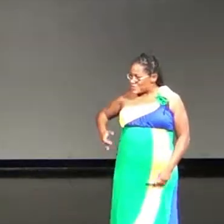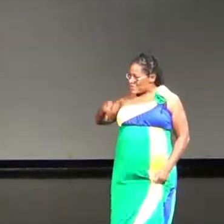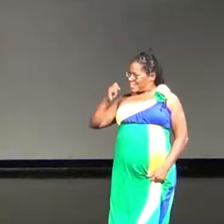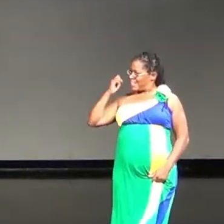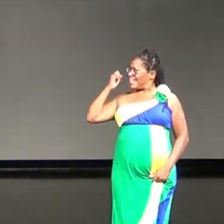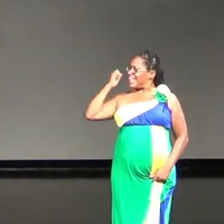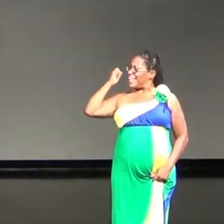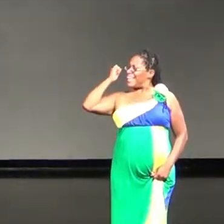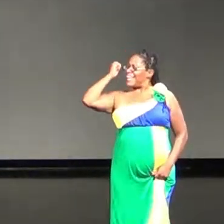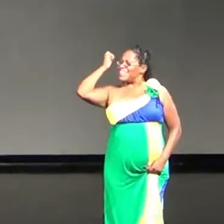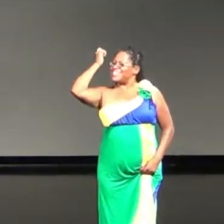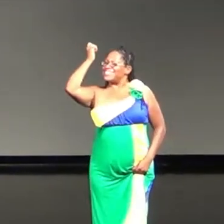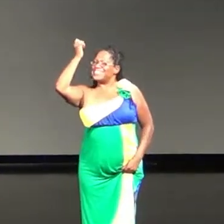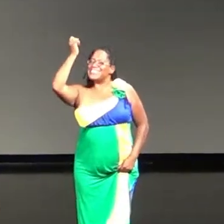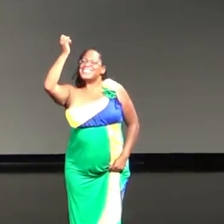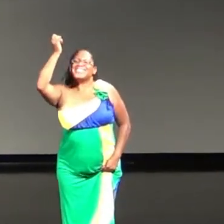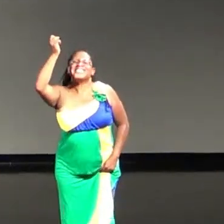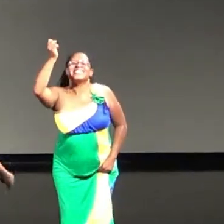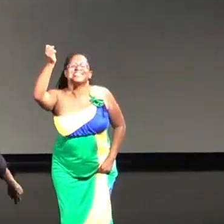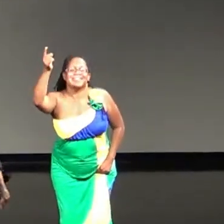understand,